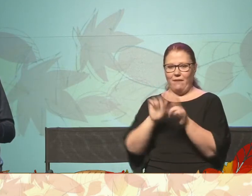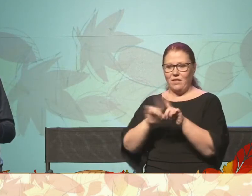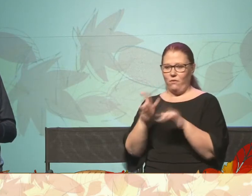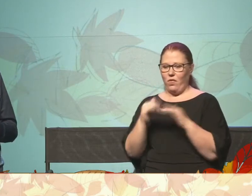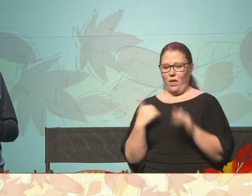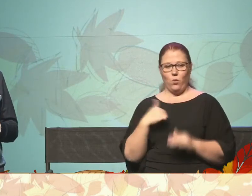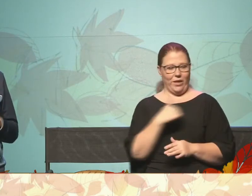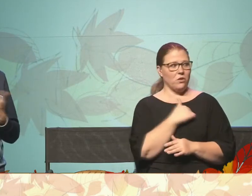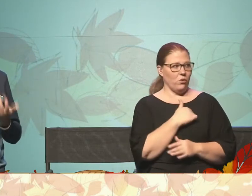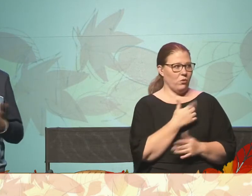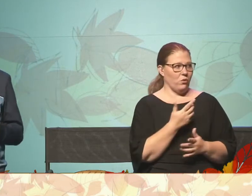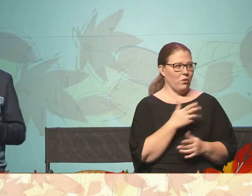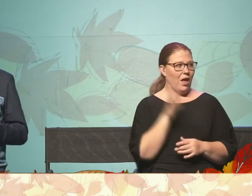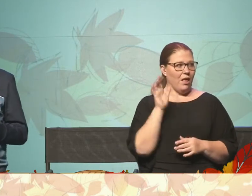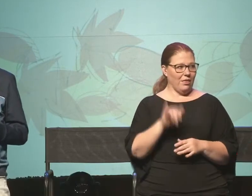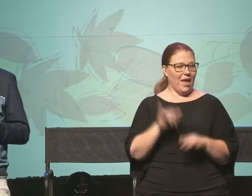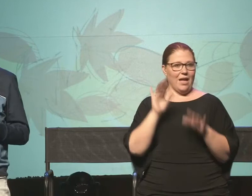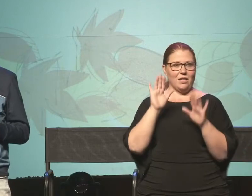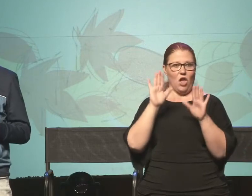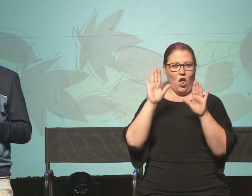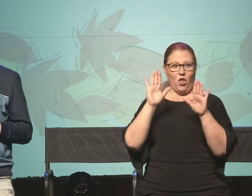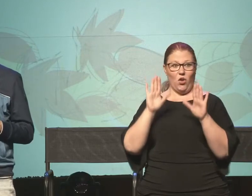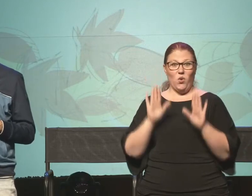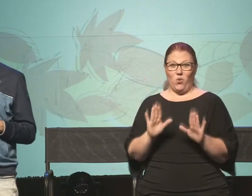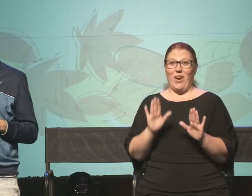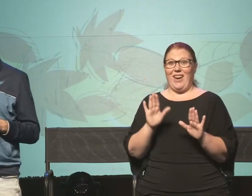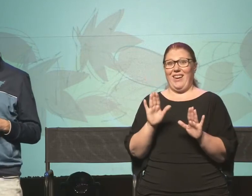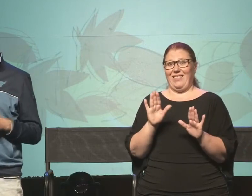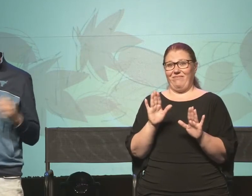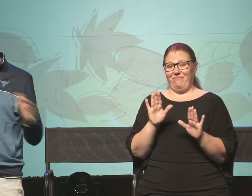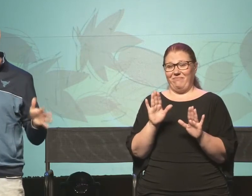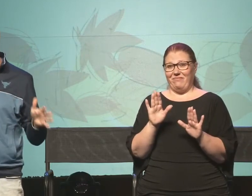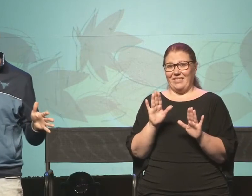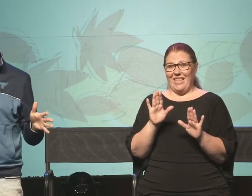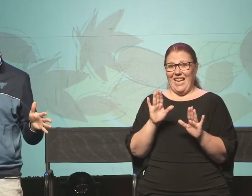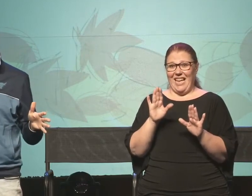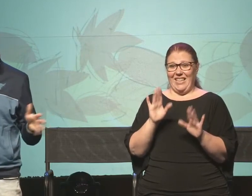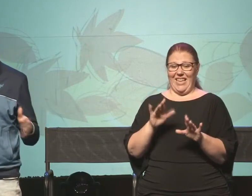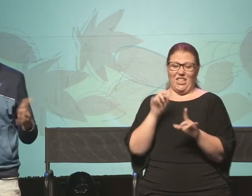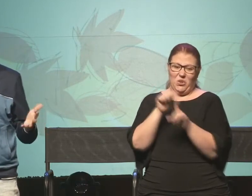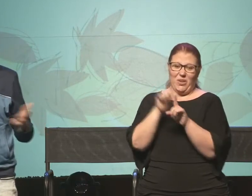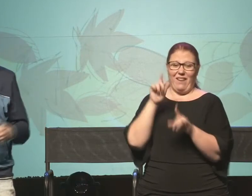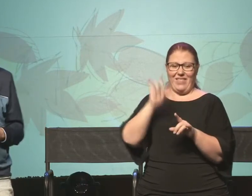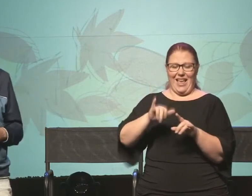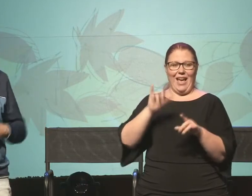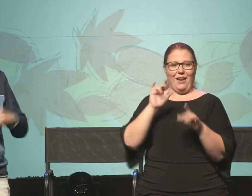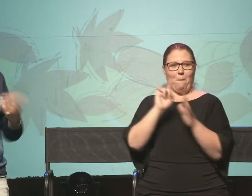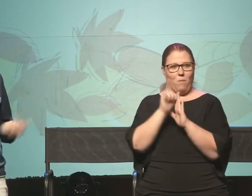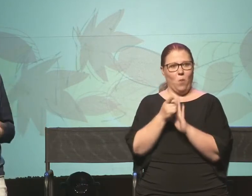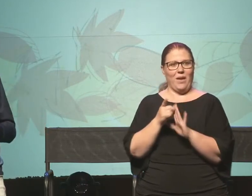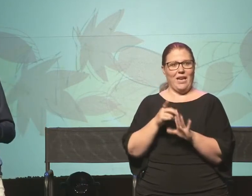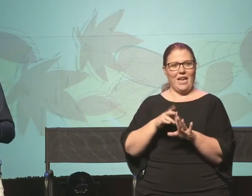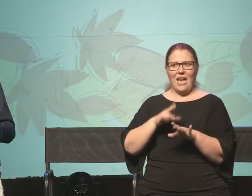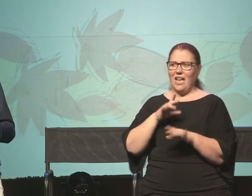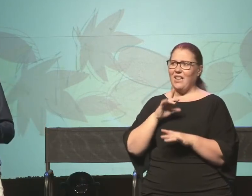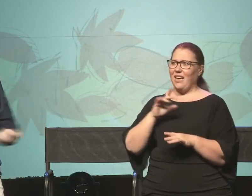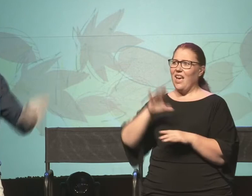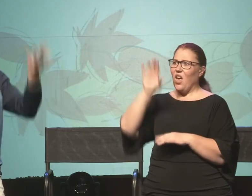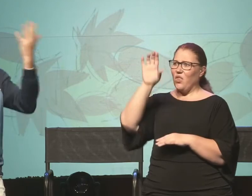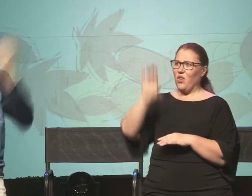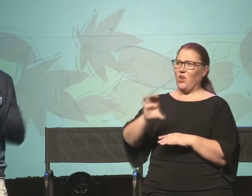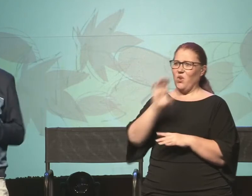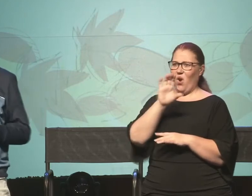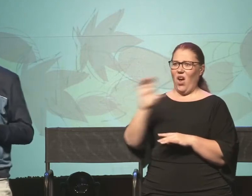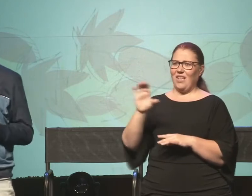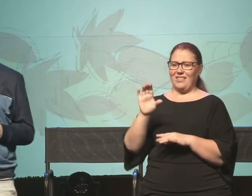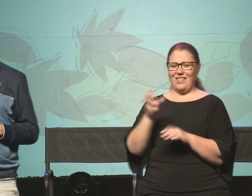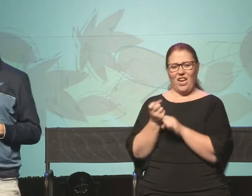we do. And that is the great scandal of this moment and the great scandal of the cross is that we are all connected. So I want to